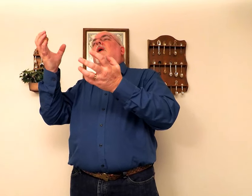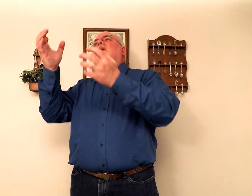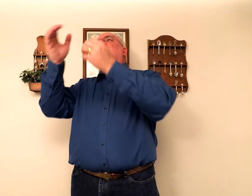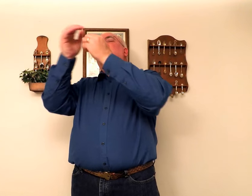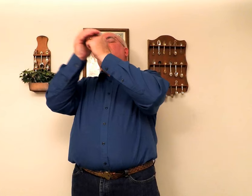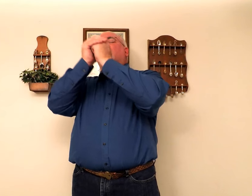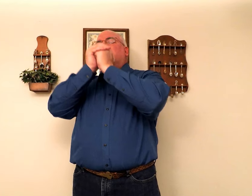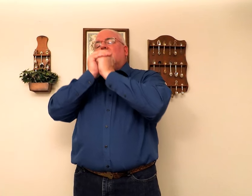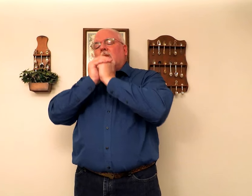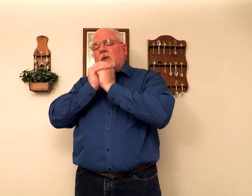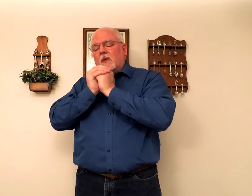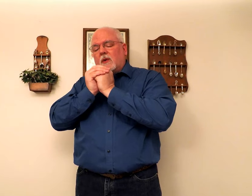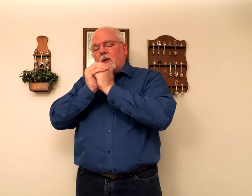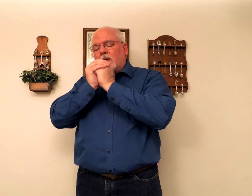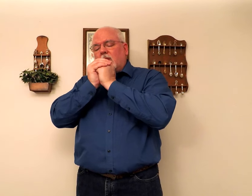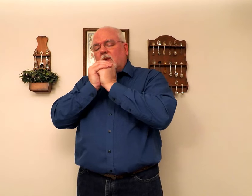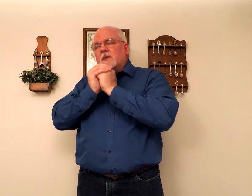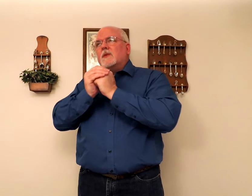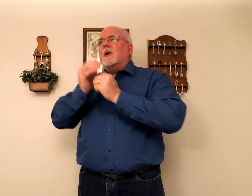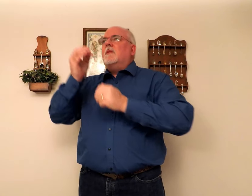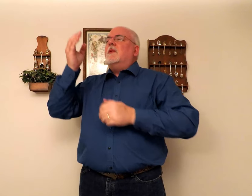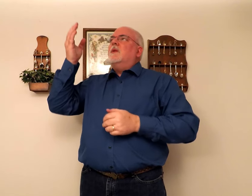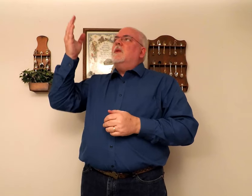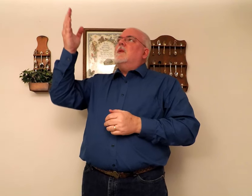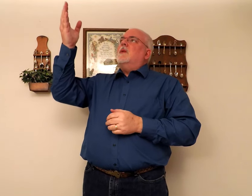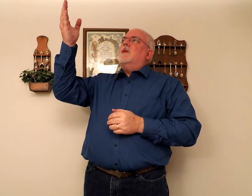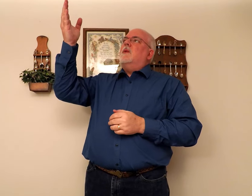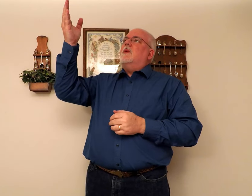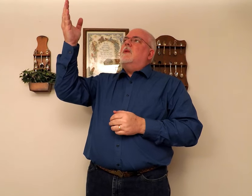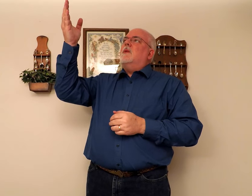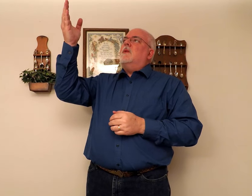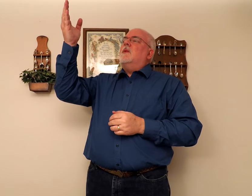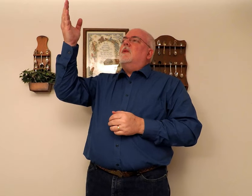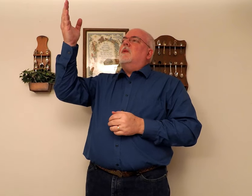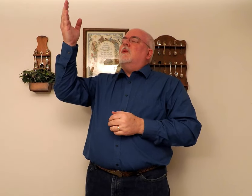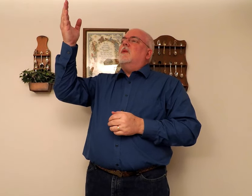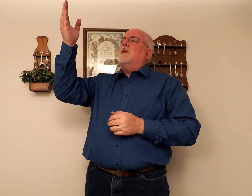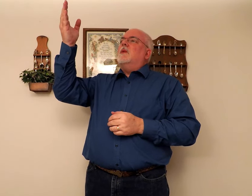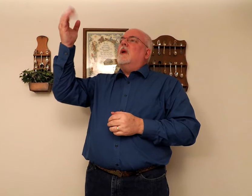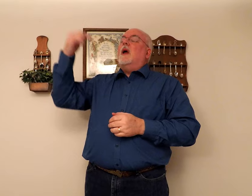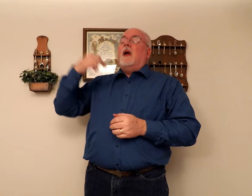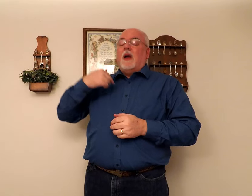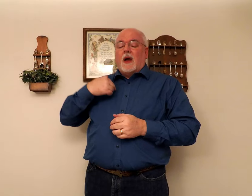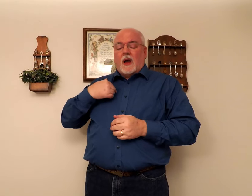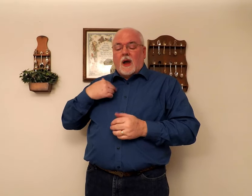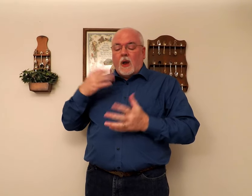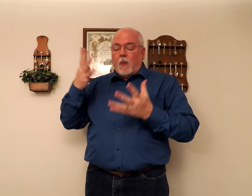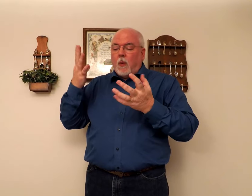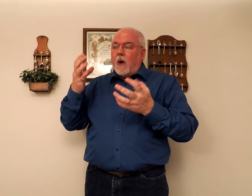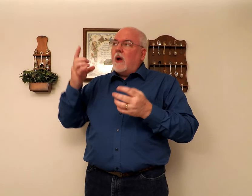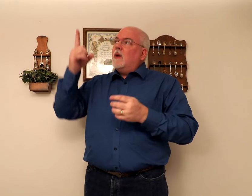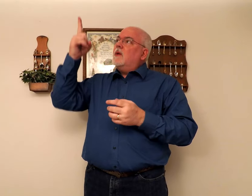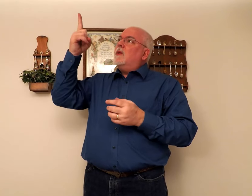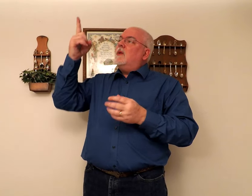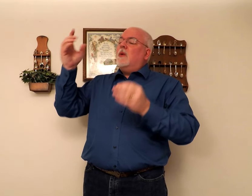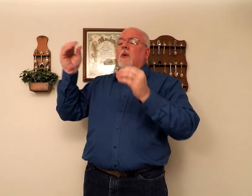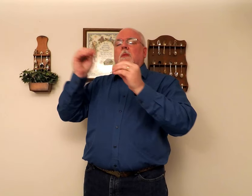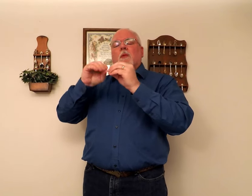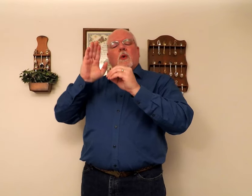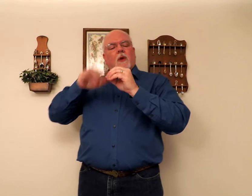to worship you. I want you more